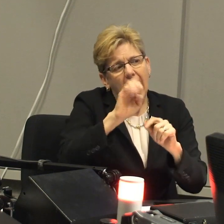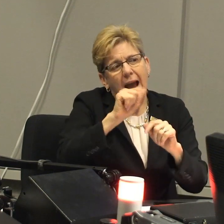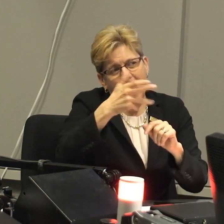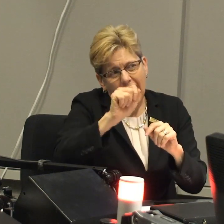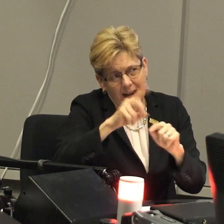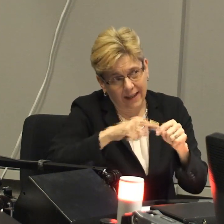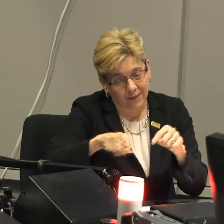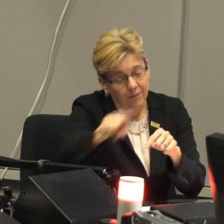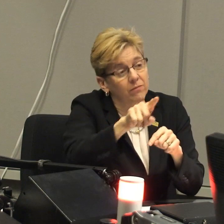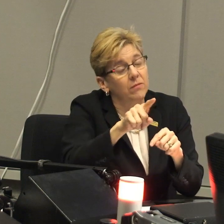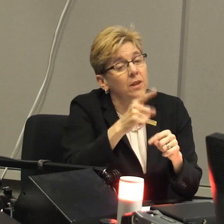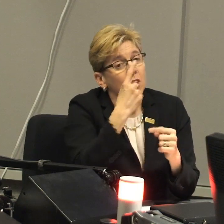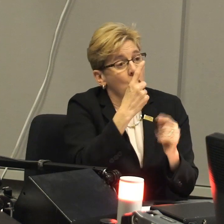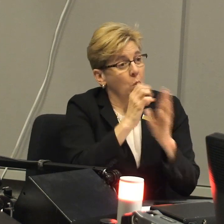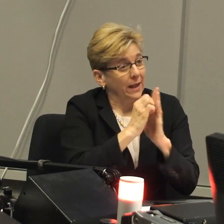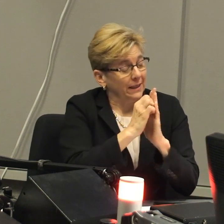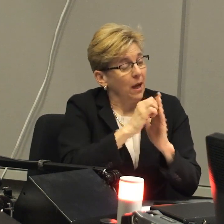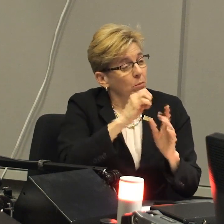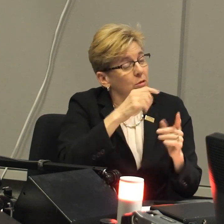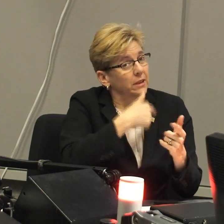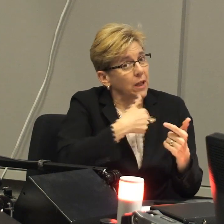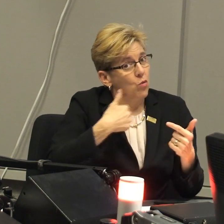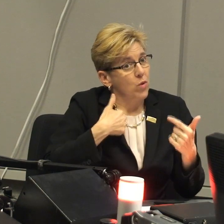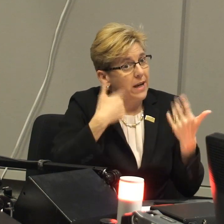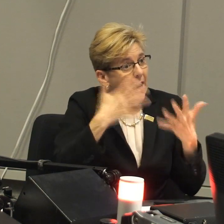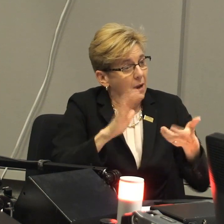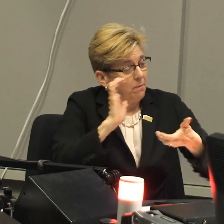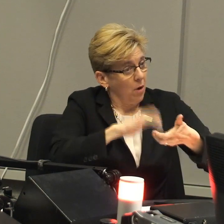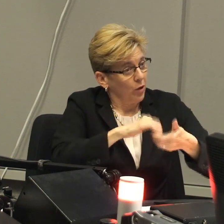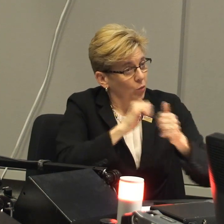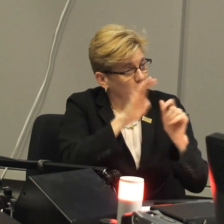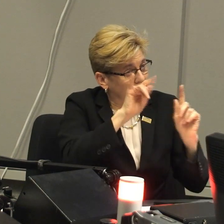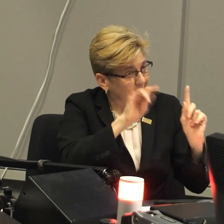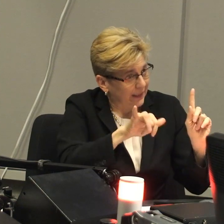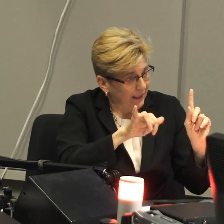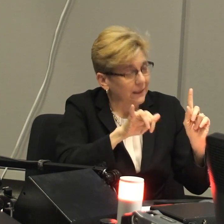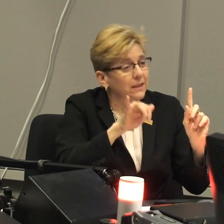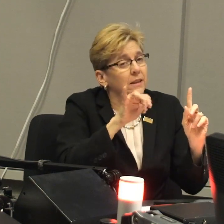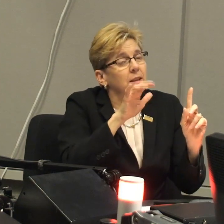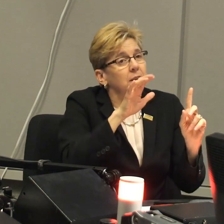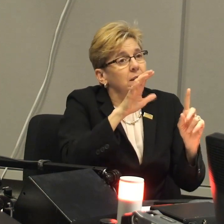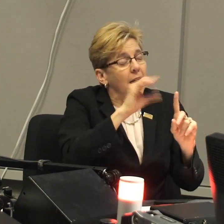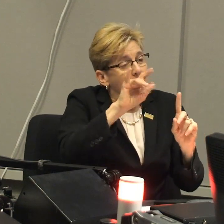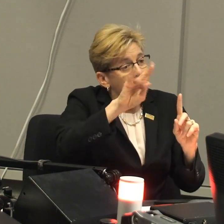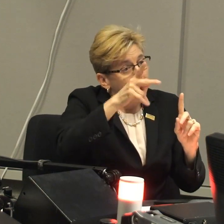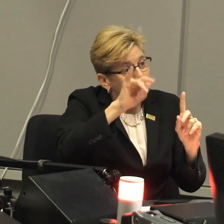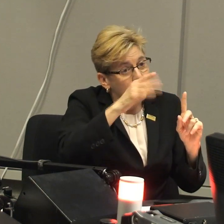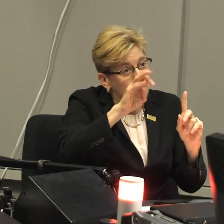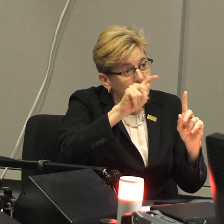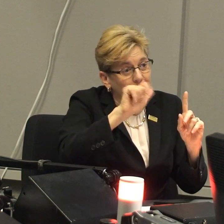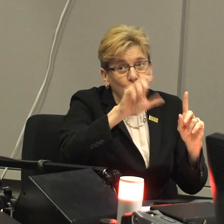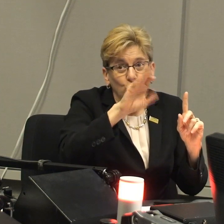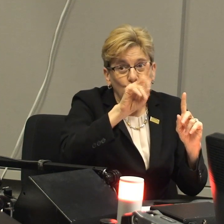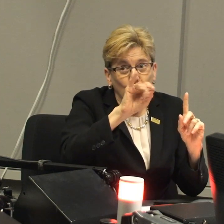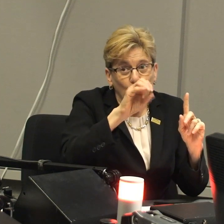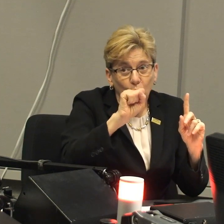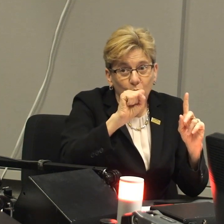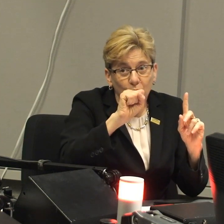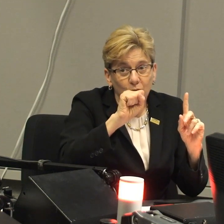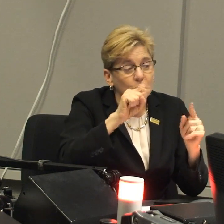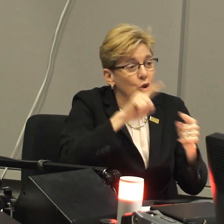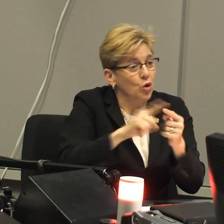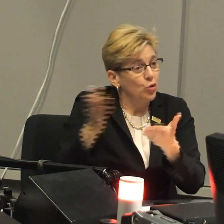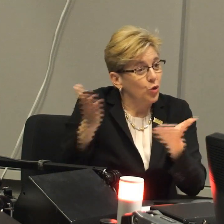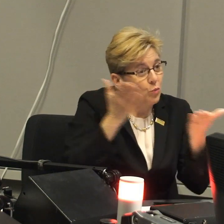into what the potential of things that lie ahead. And one example is that we've been partnering with the city as well as